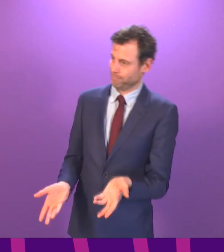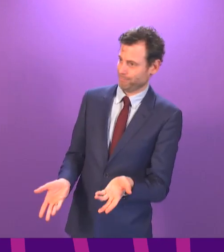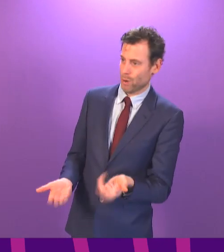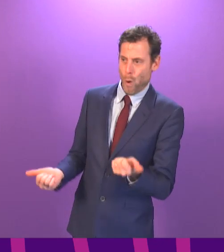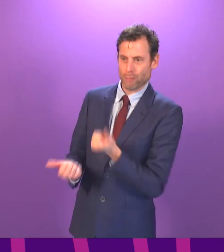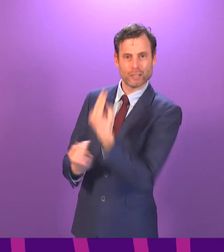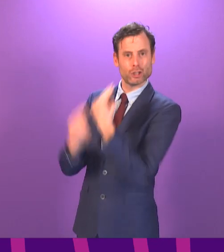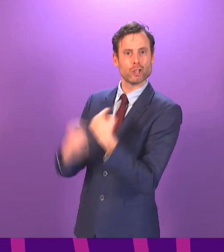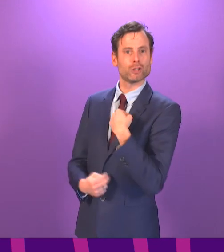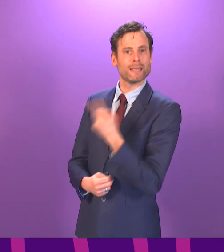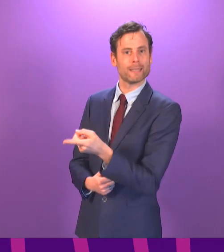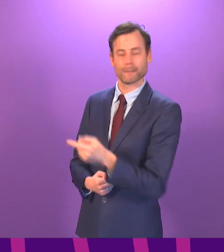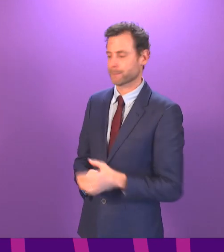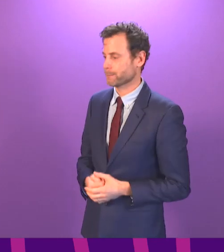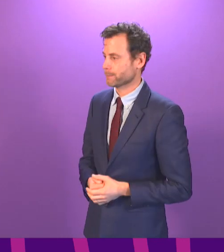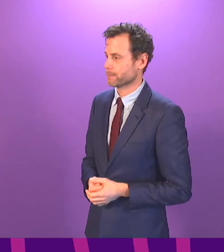say about it.